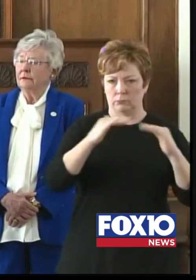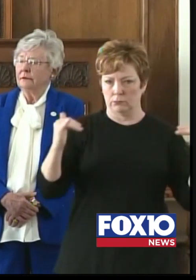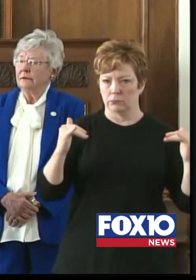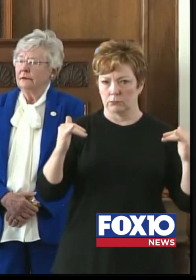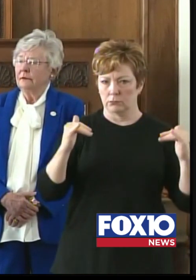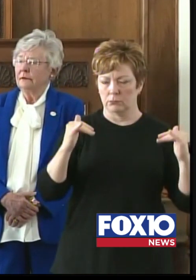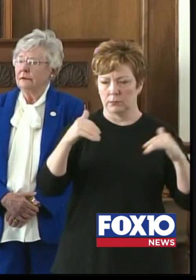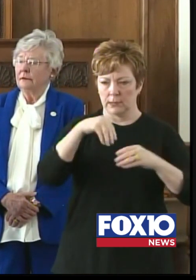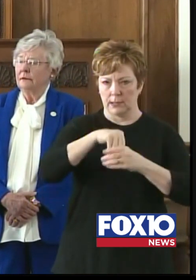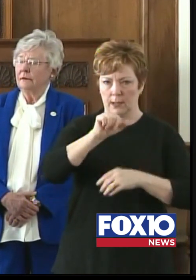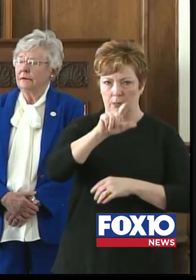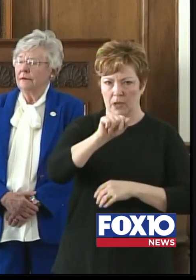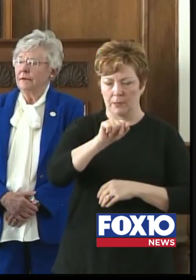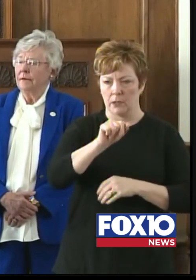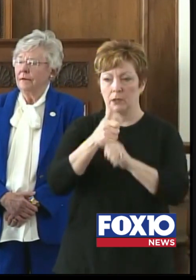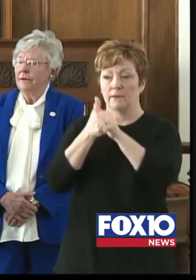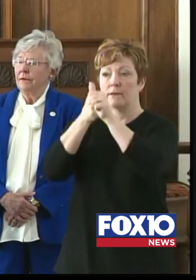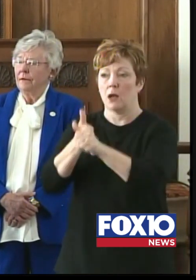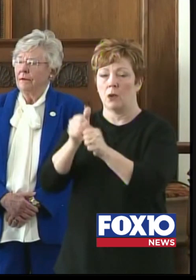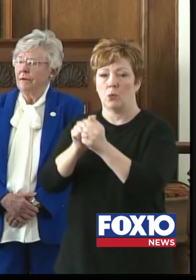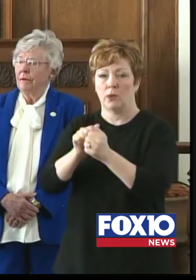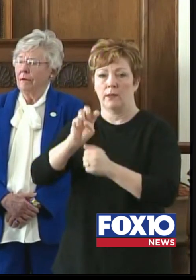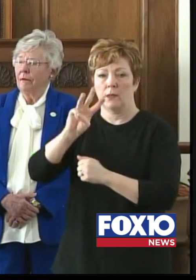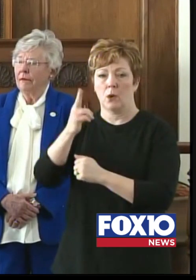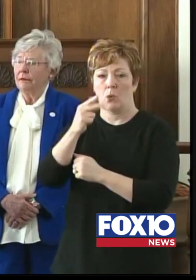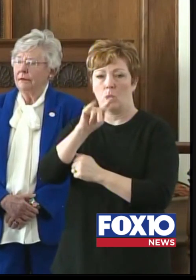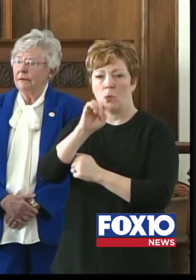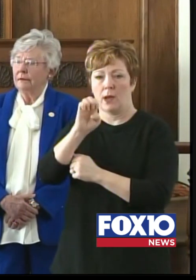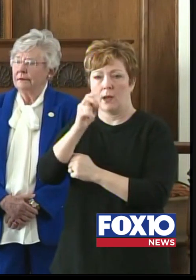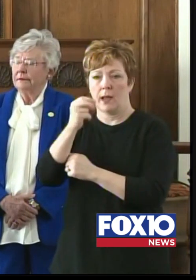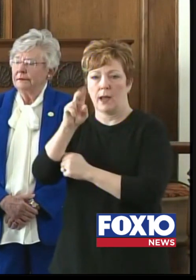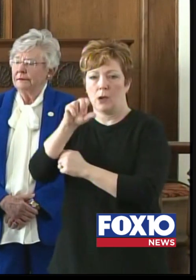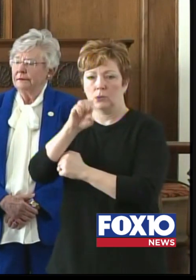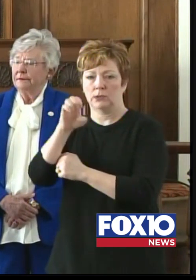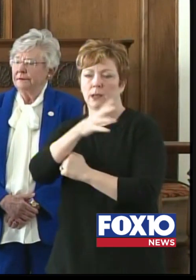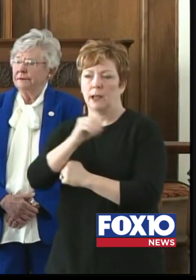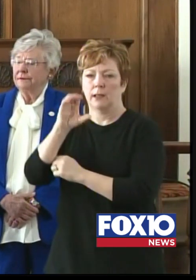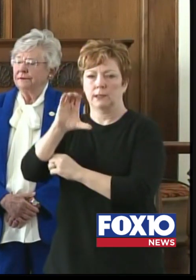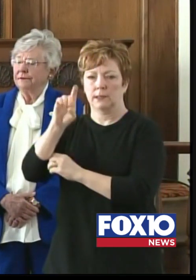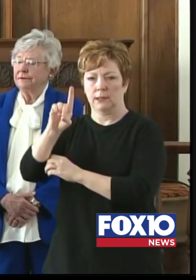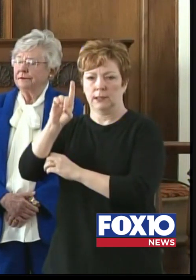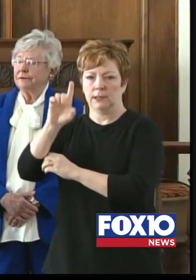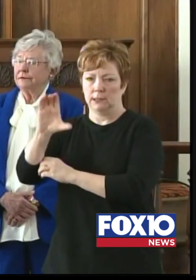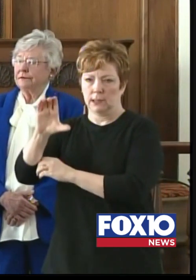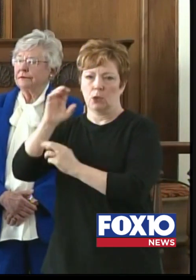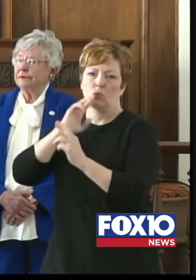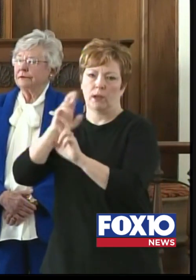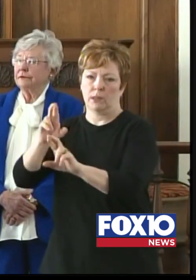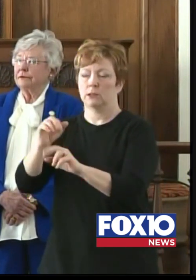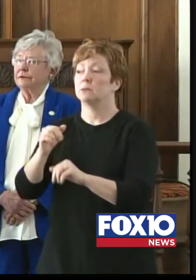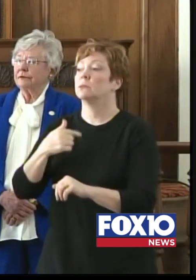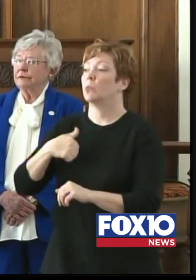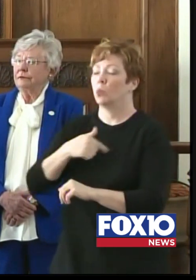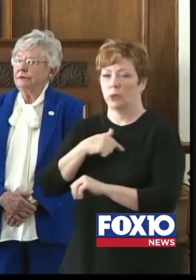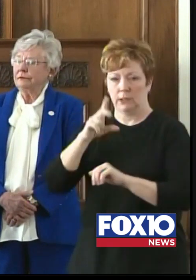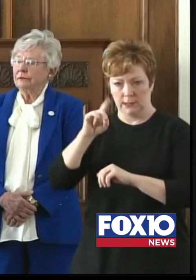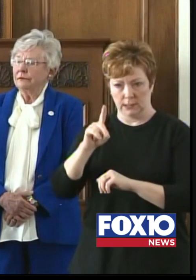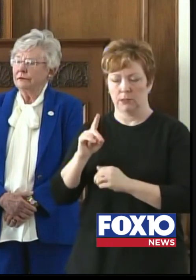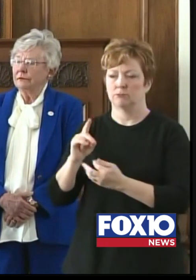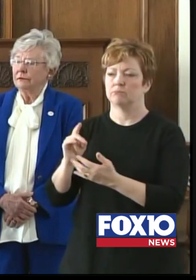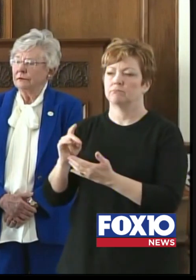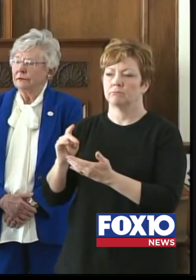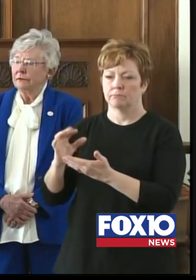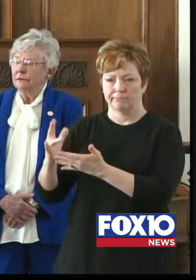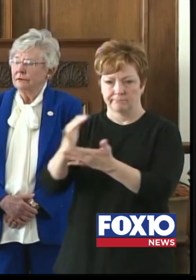with the White House and CDC recommendations. These guidelines were compiled by a team of ministers, lay